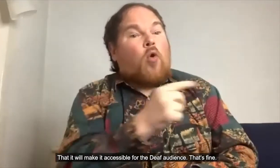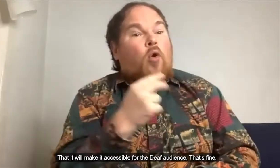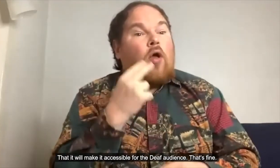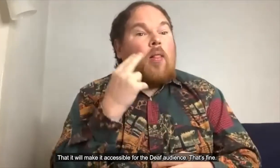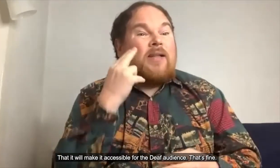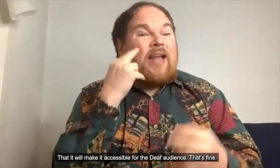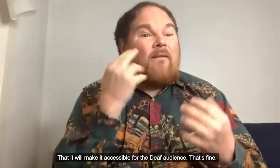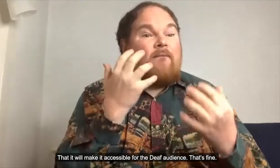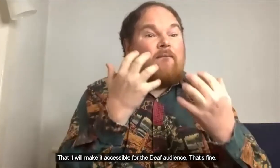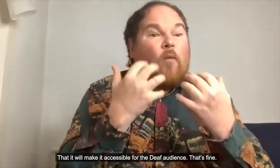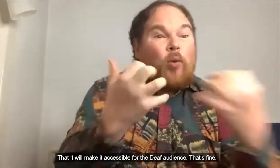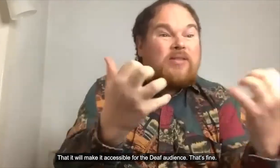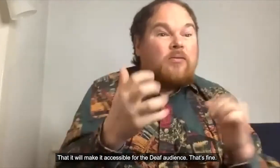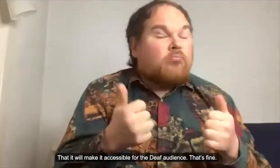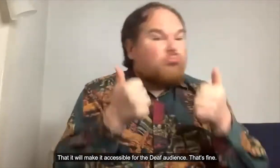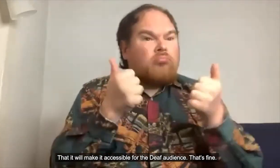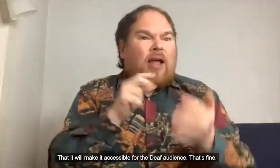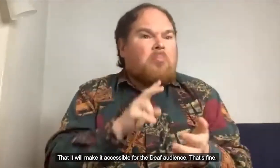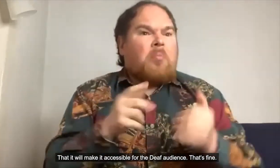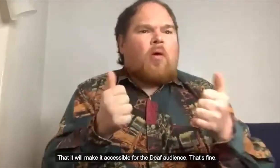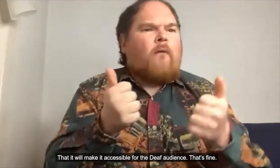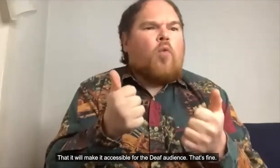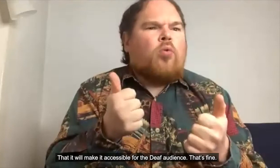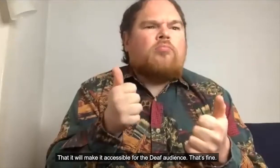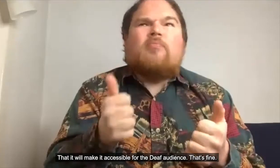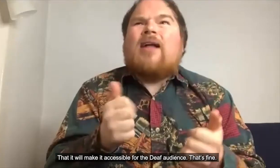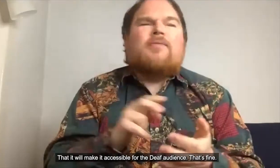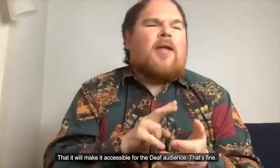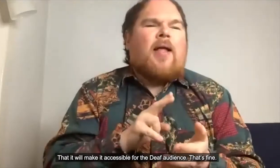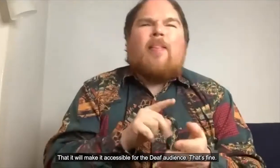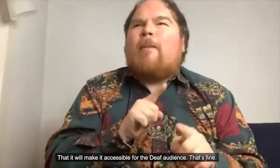that will make it accessible for the deaf audience that's fine